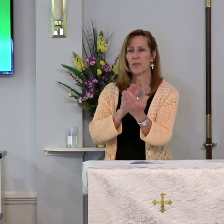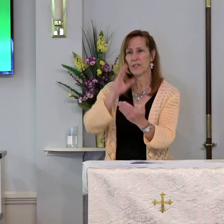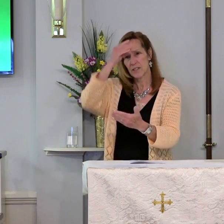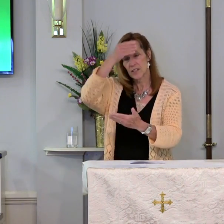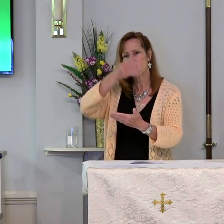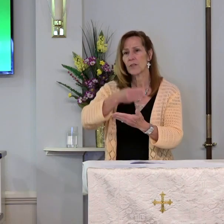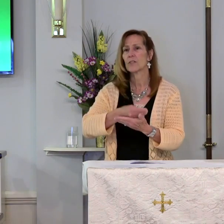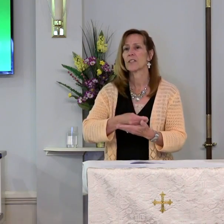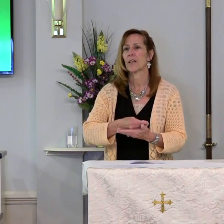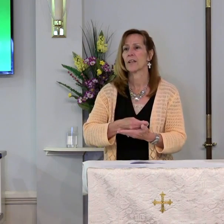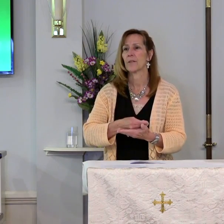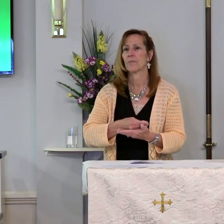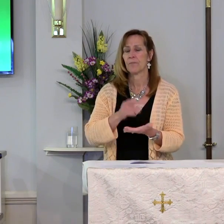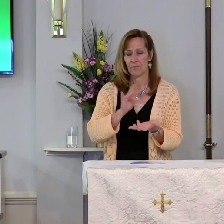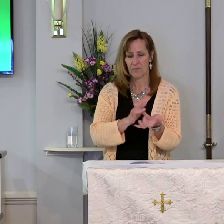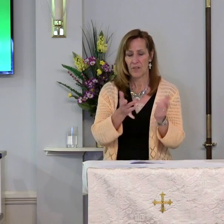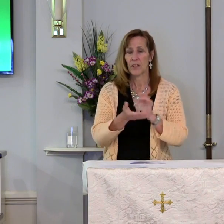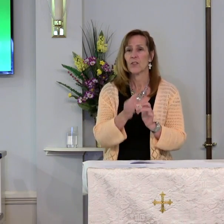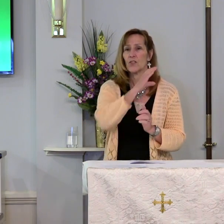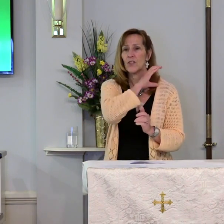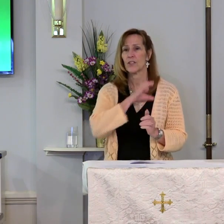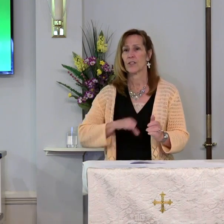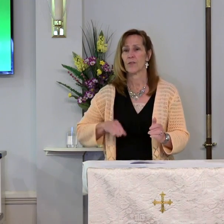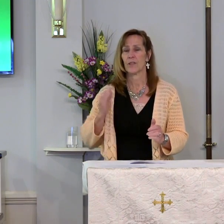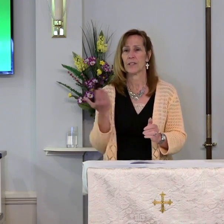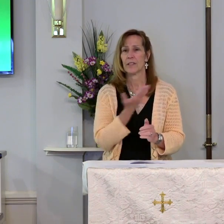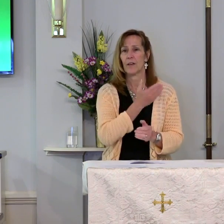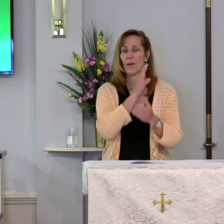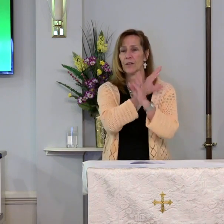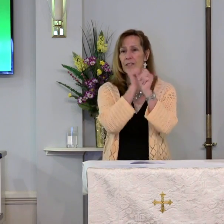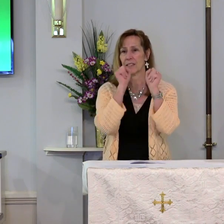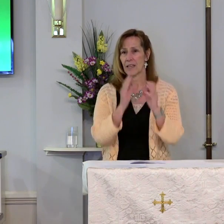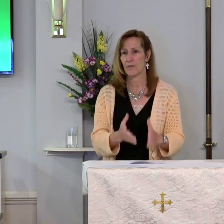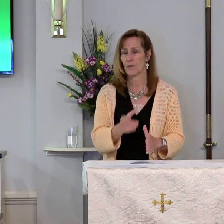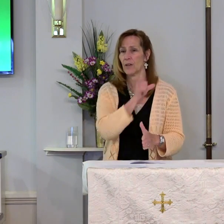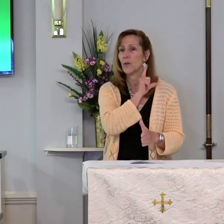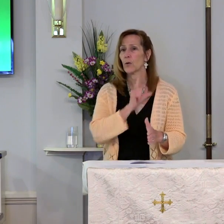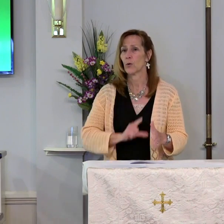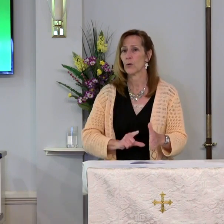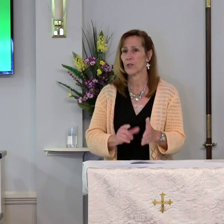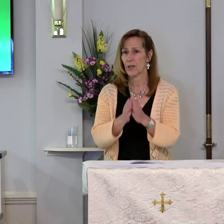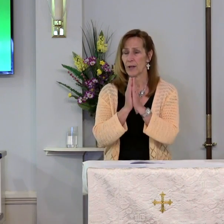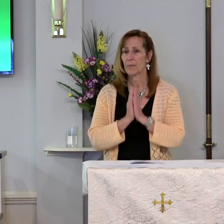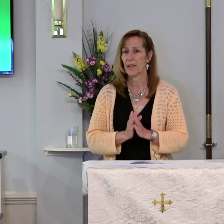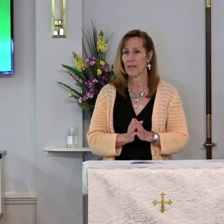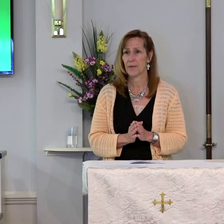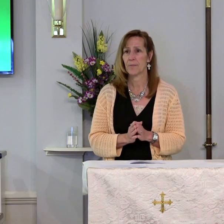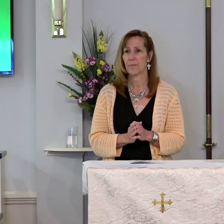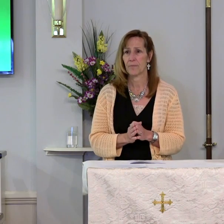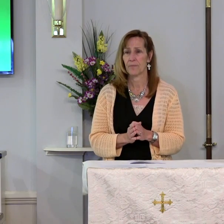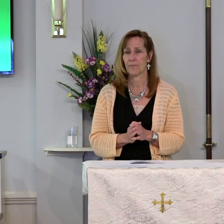your Son. Jesus Christ, our Savior and Lord. Amen.